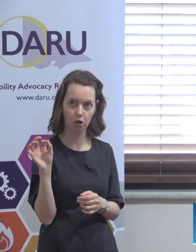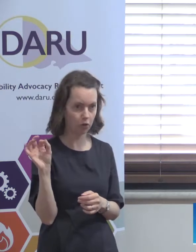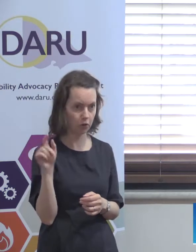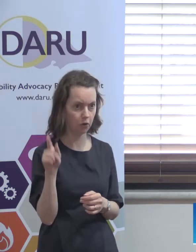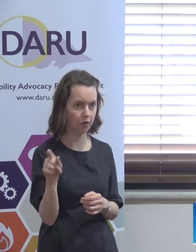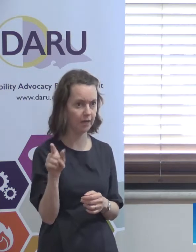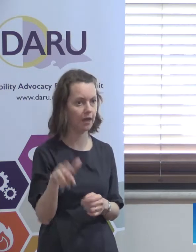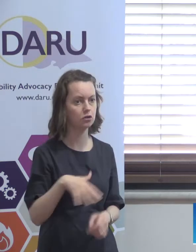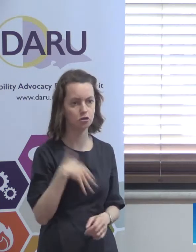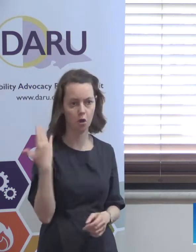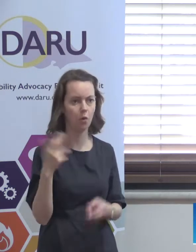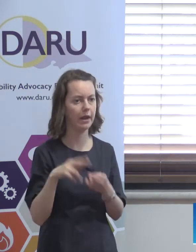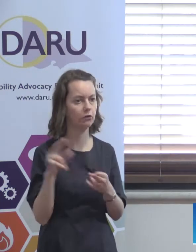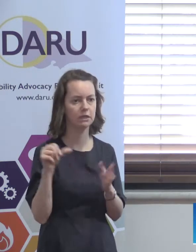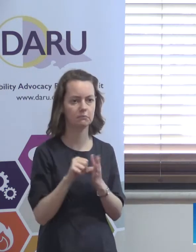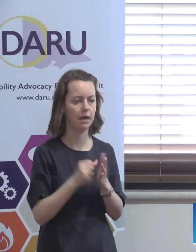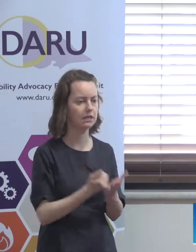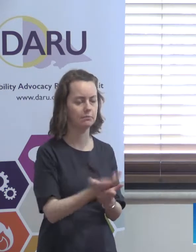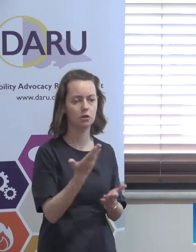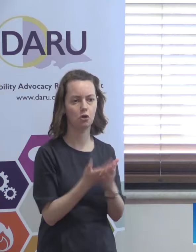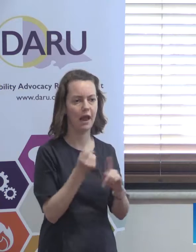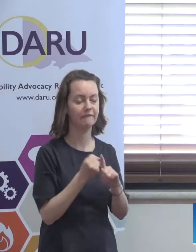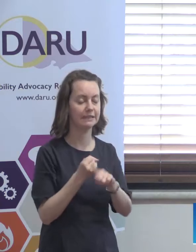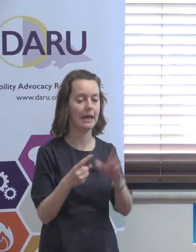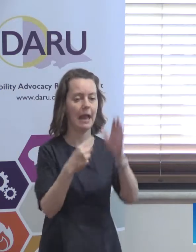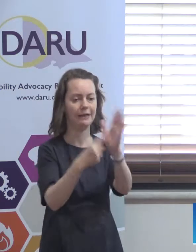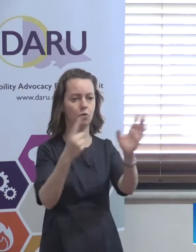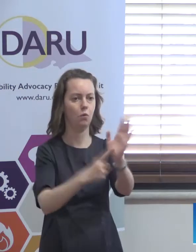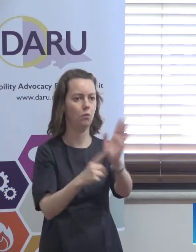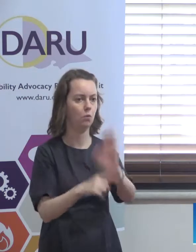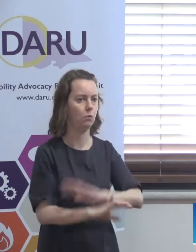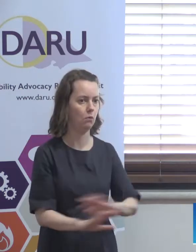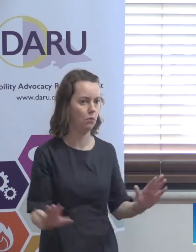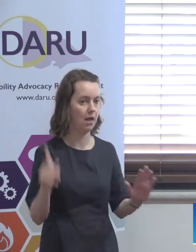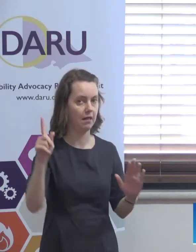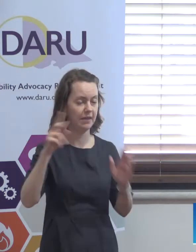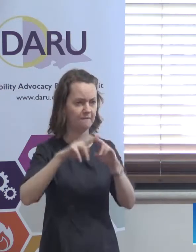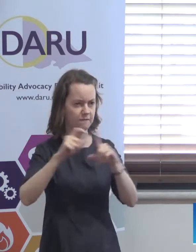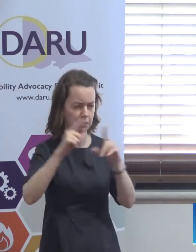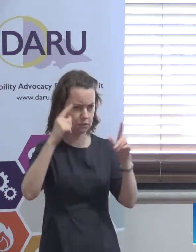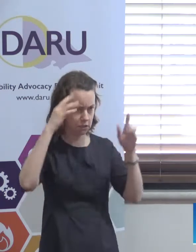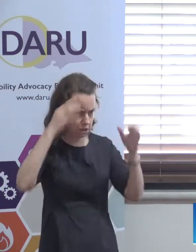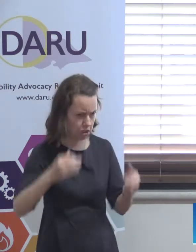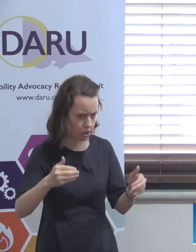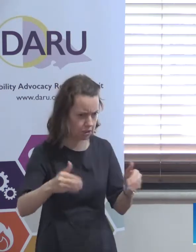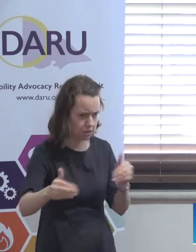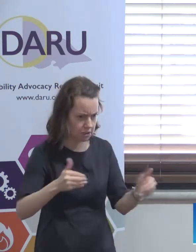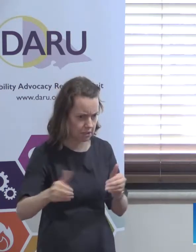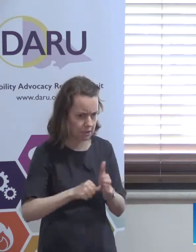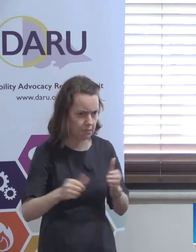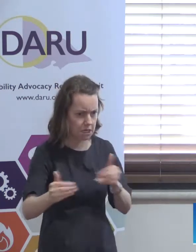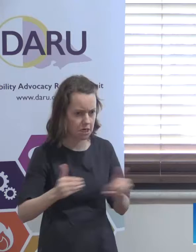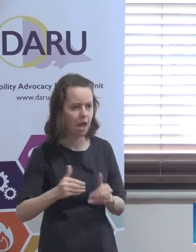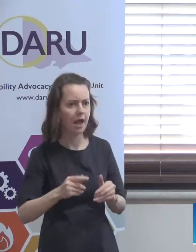at all to increase the funding for advocacy in any way so they're what they are determined is to make the state government so